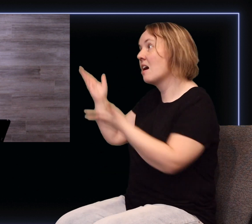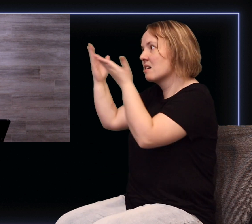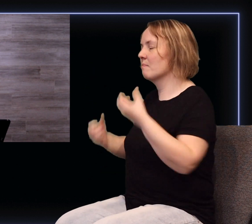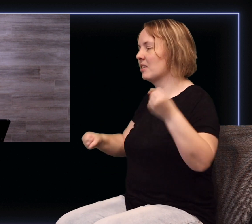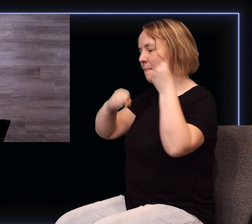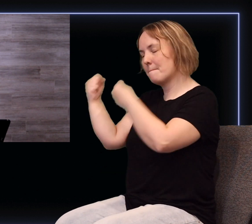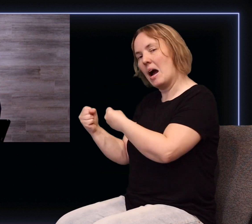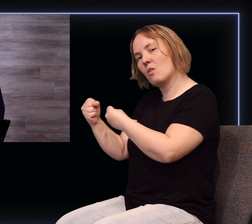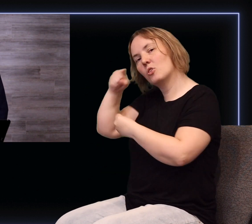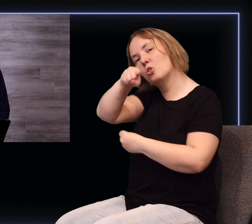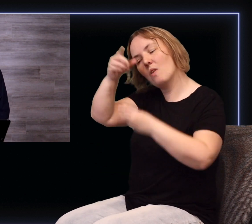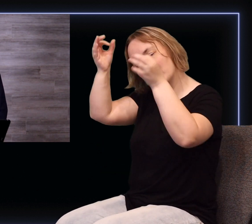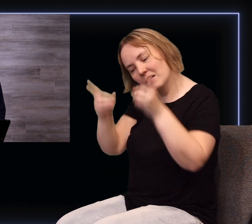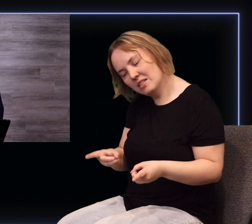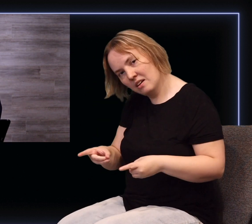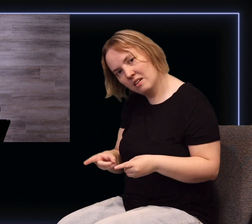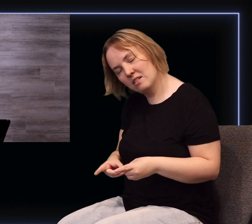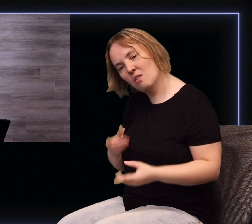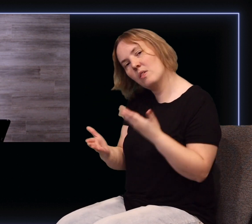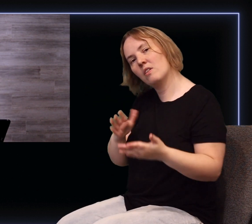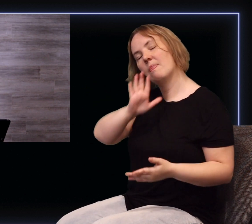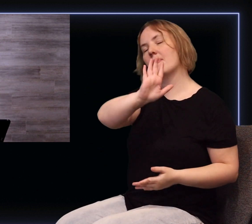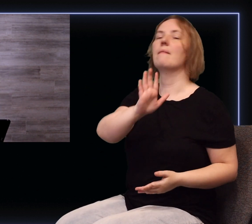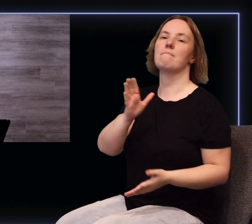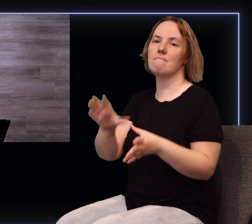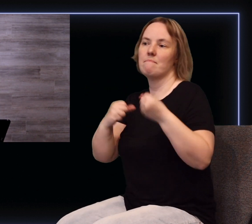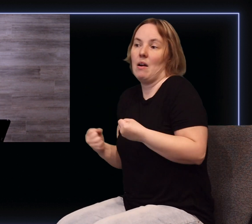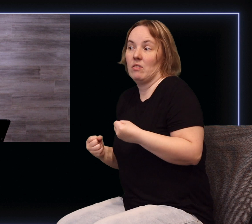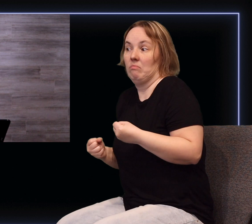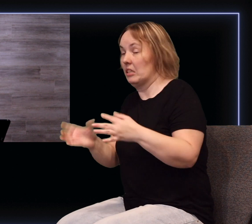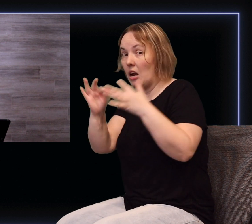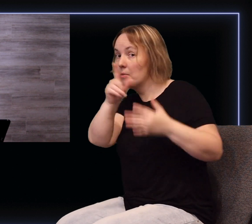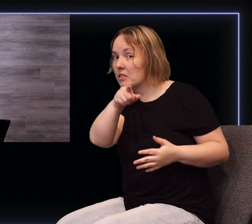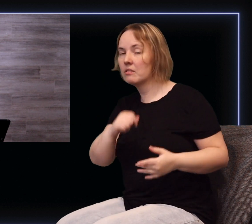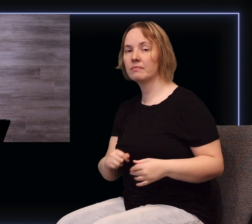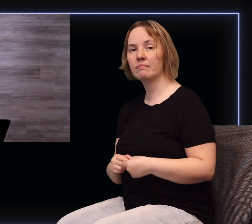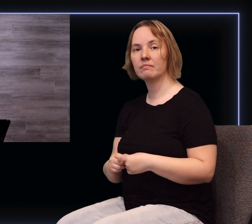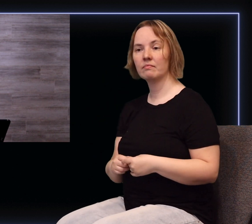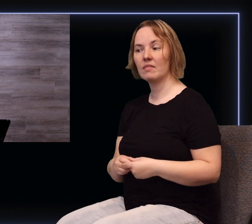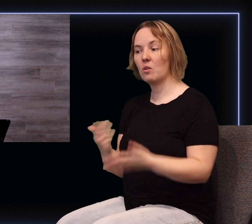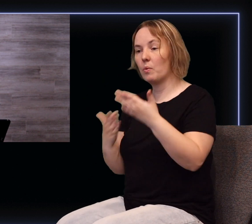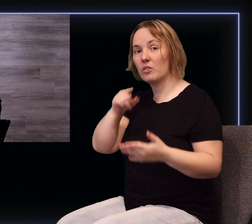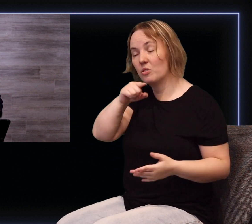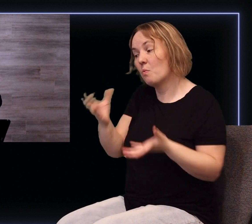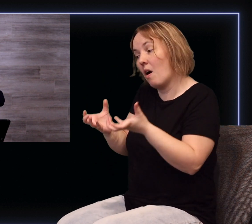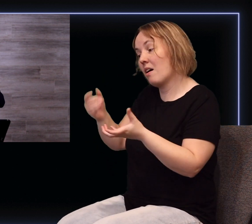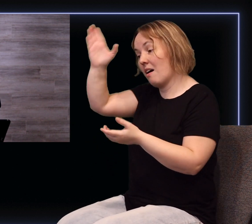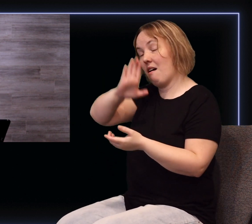decide whether or not that power is just an option to you or whether you want God to release in and through